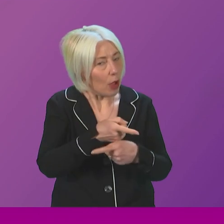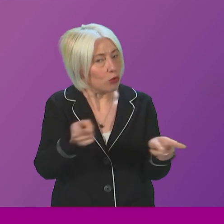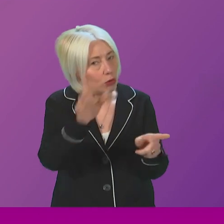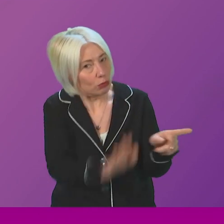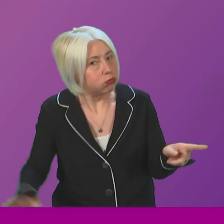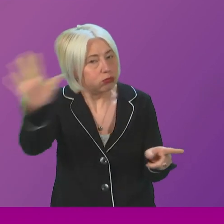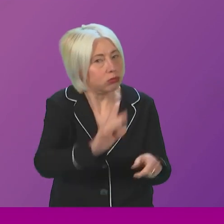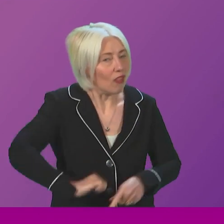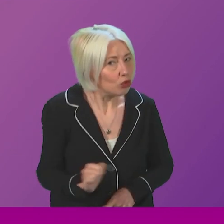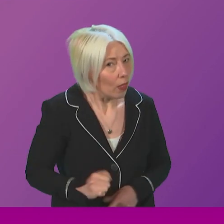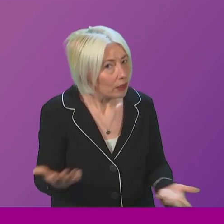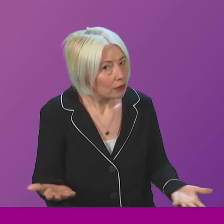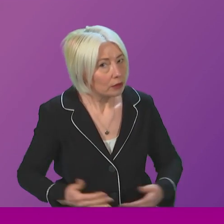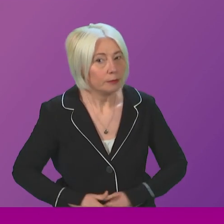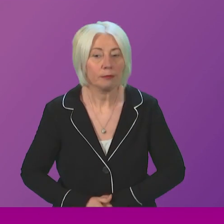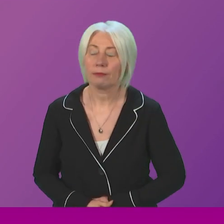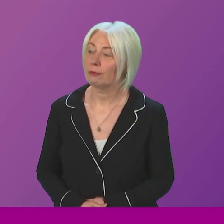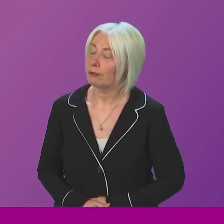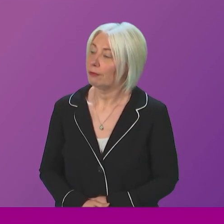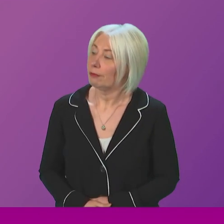Scotland? The First Minister.